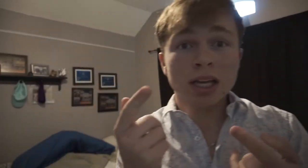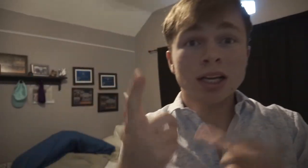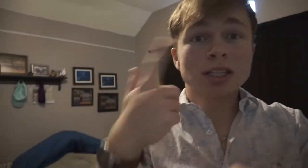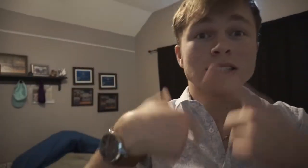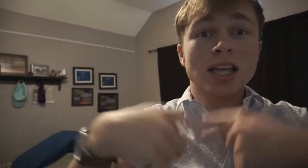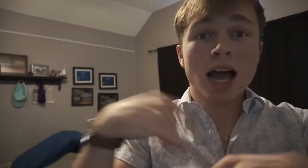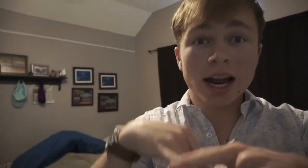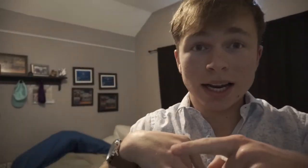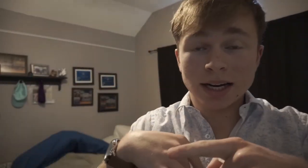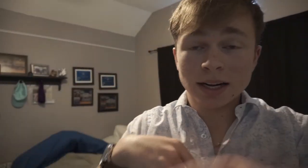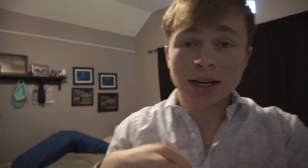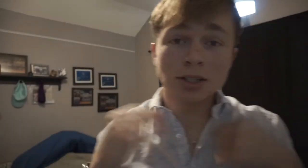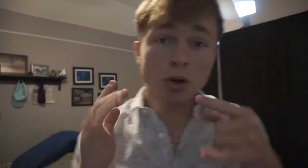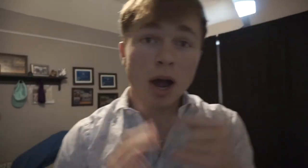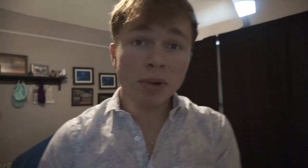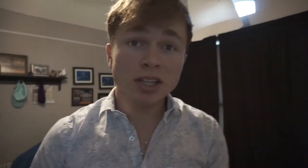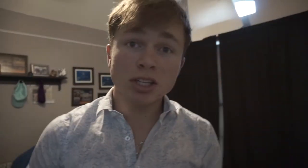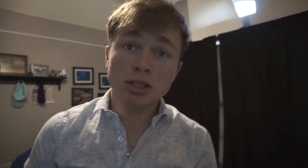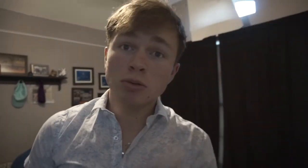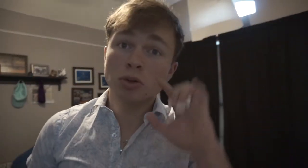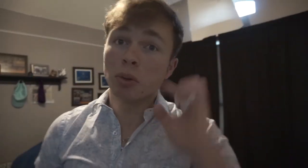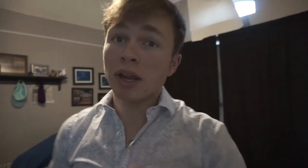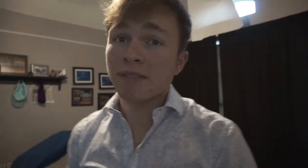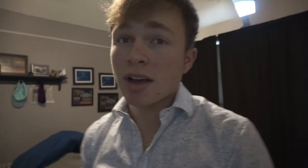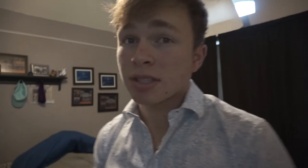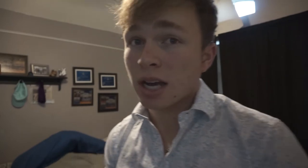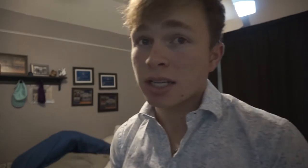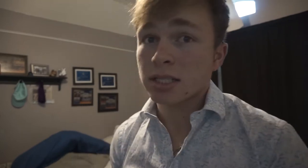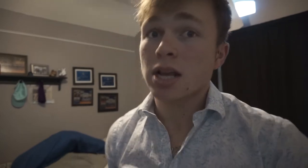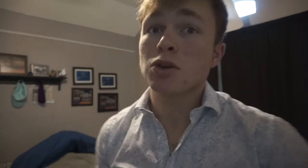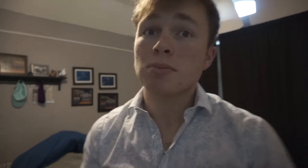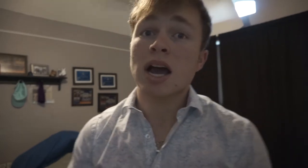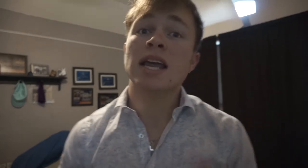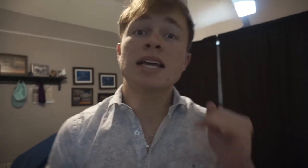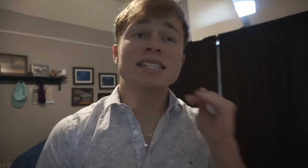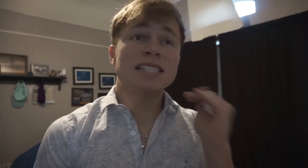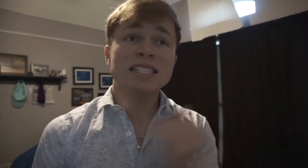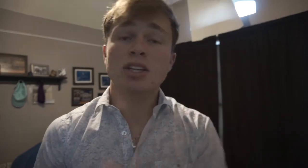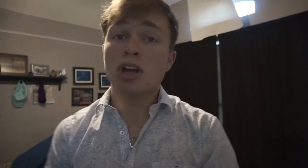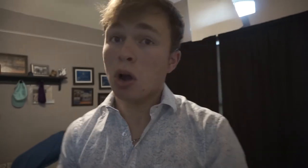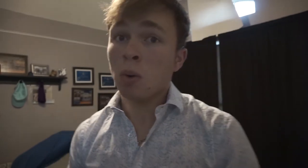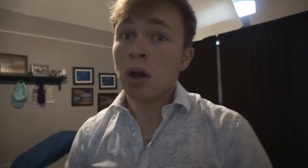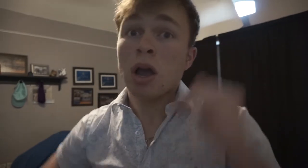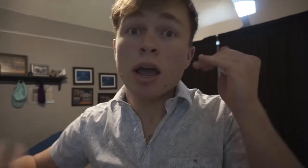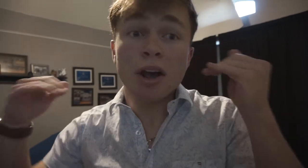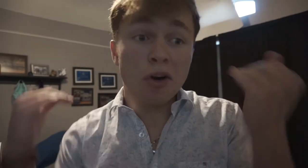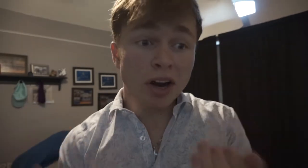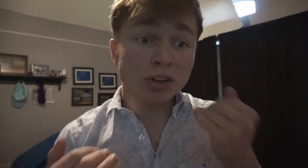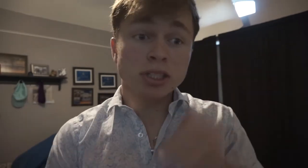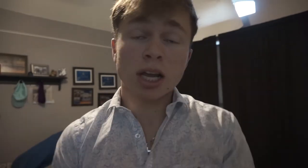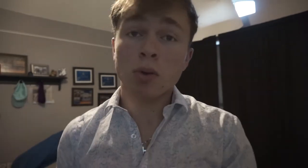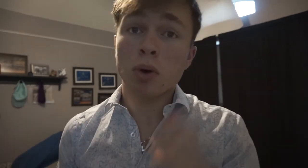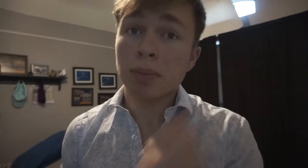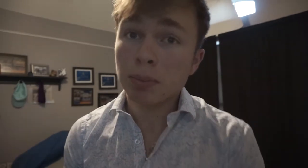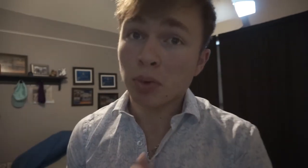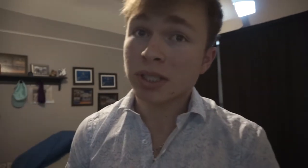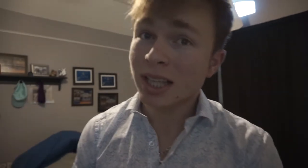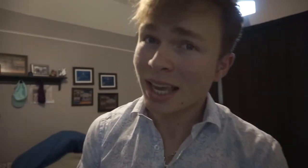sign. So I'm going to teach you 25 signs that you might need to know or understand what people are saying.